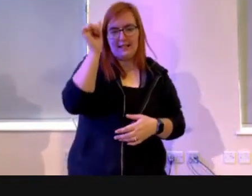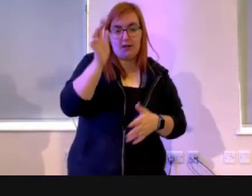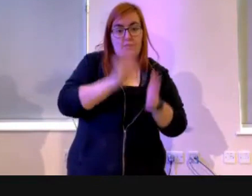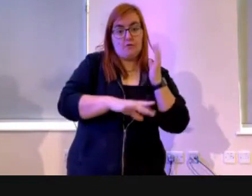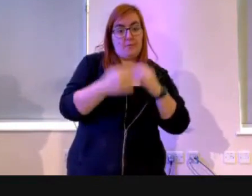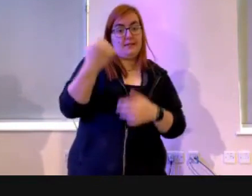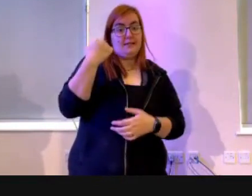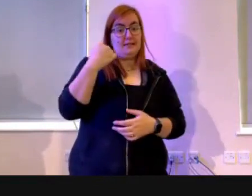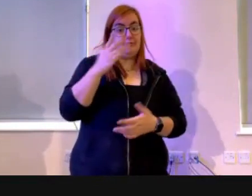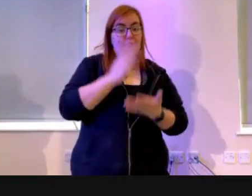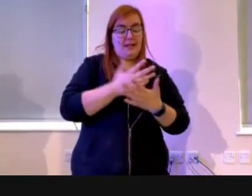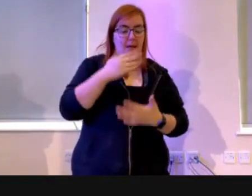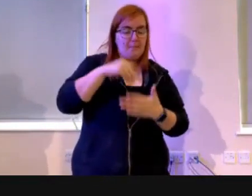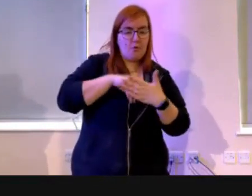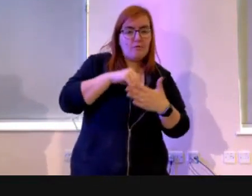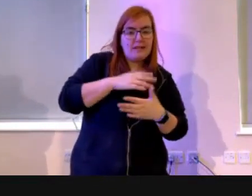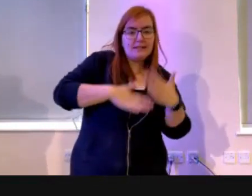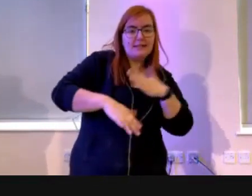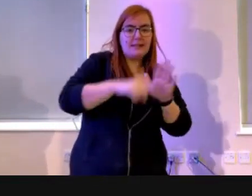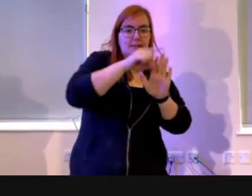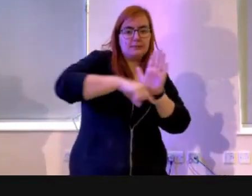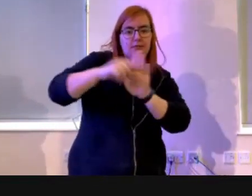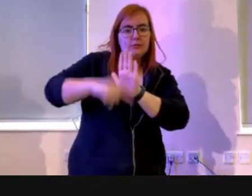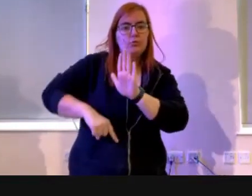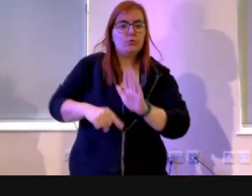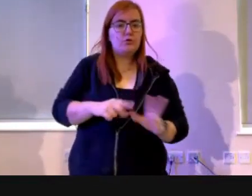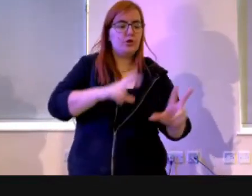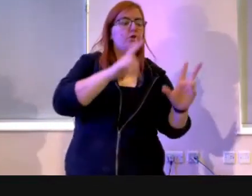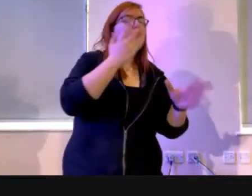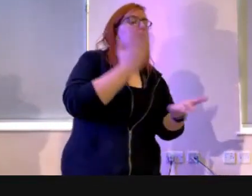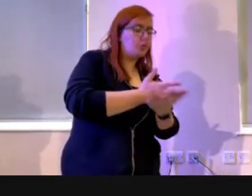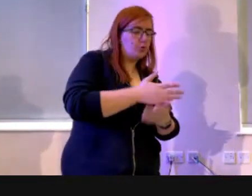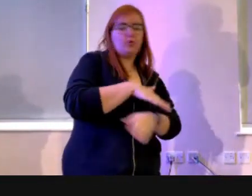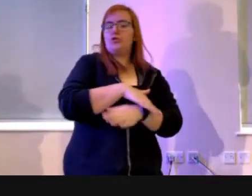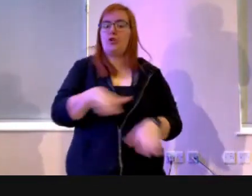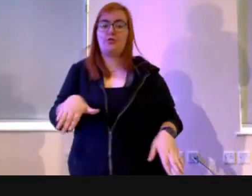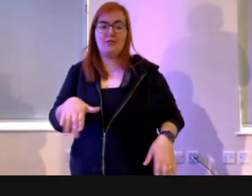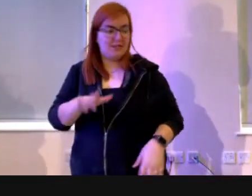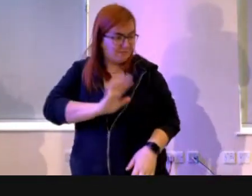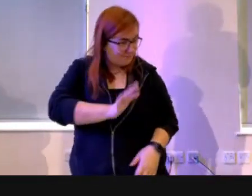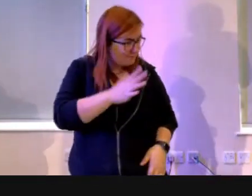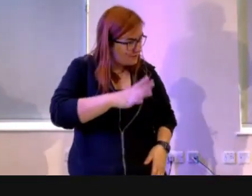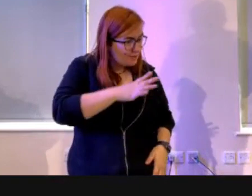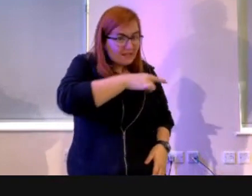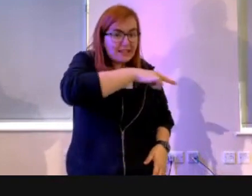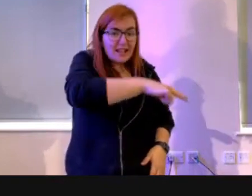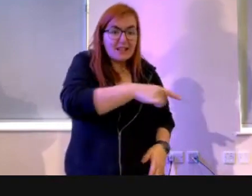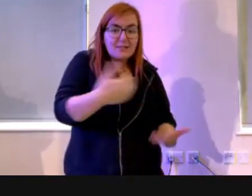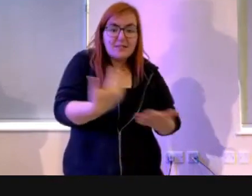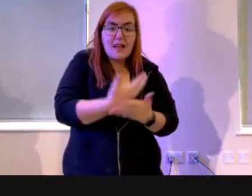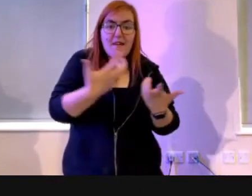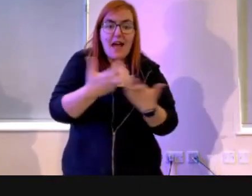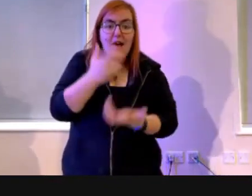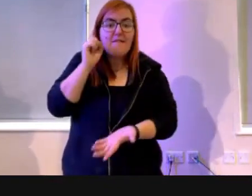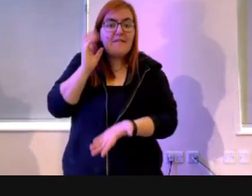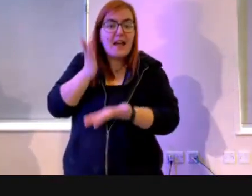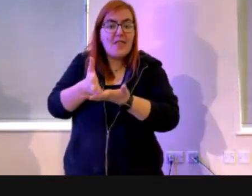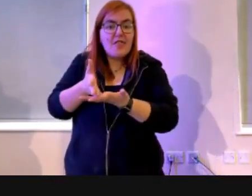moralistic, do's and don'ts and said, you don't need that, we are saved by faith alone. In fact, he said these words, sin